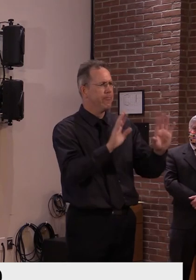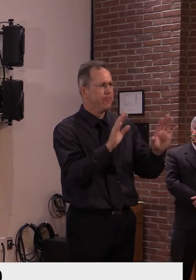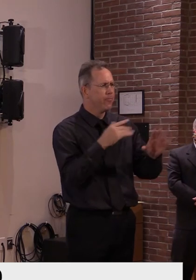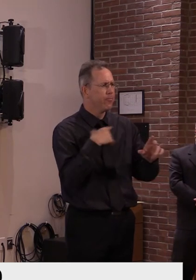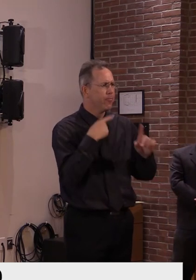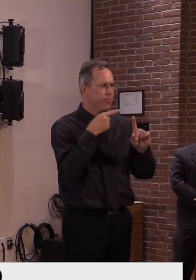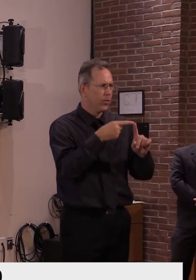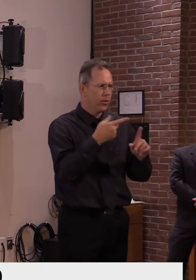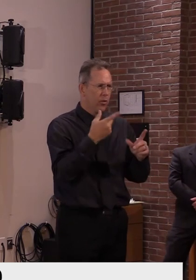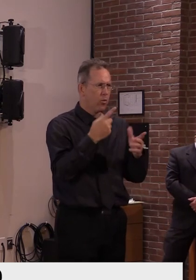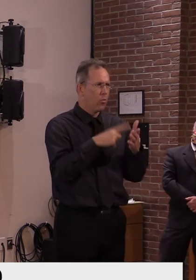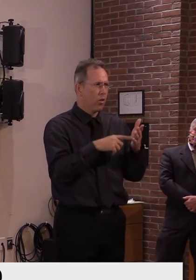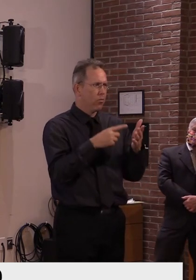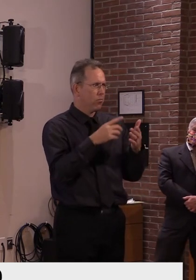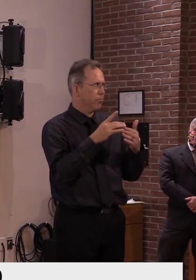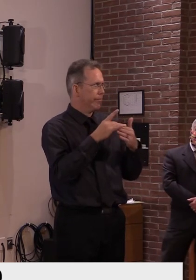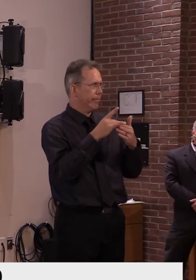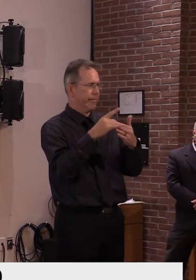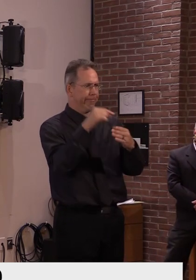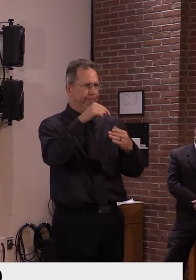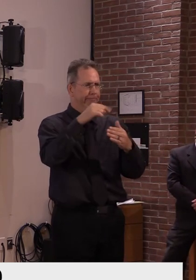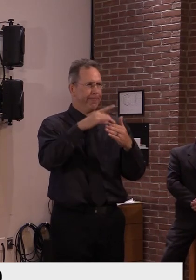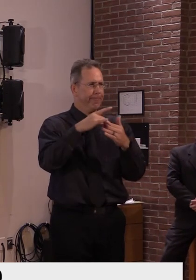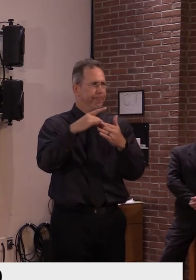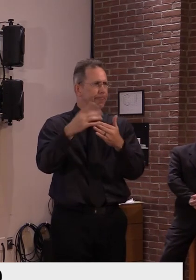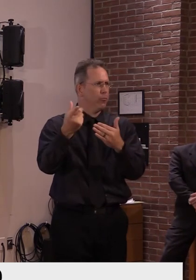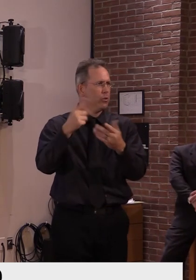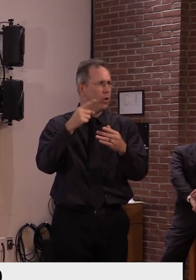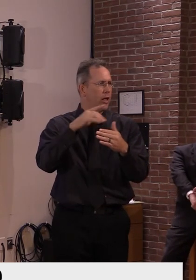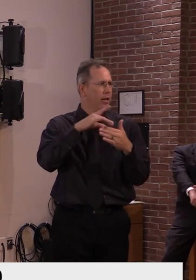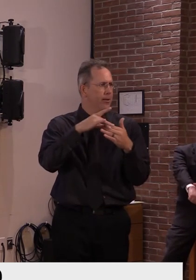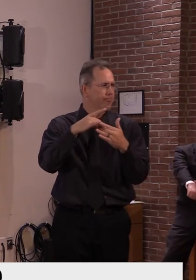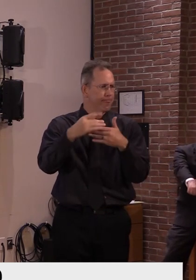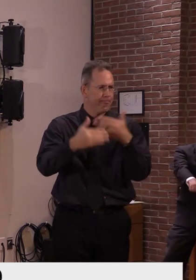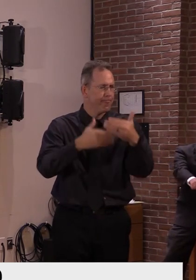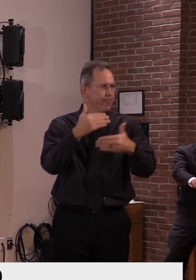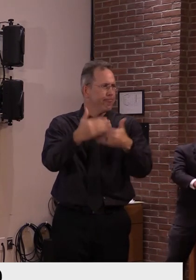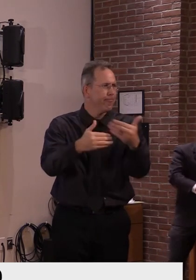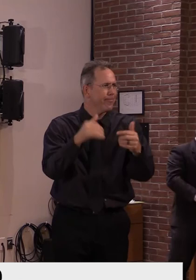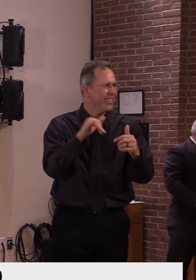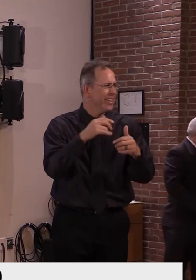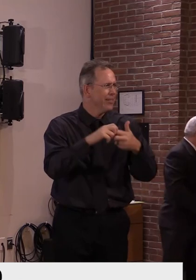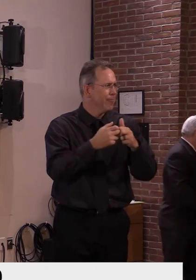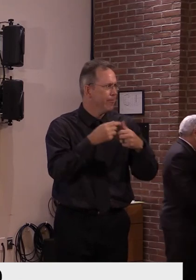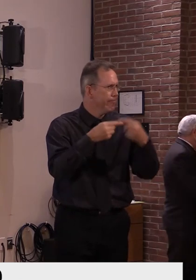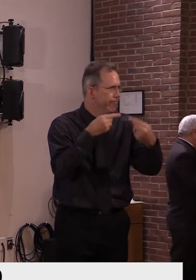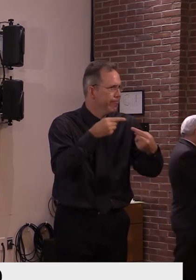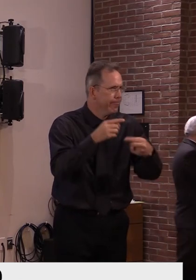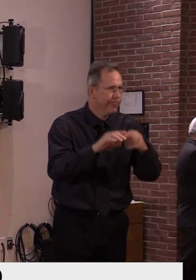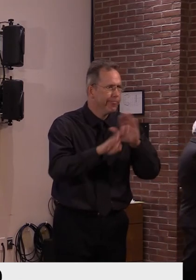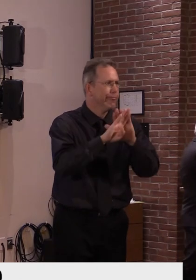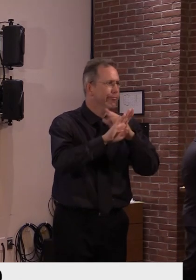uh, this is, uh, unusual, uncertain times. And, and certainly, uh, they're doing the best they can at labor.